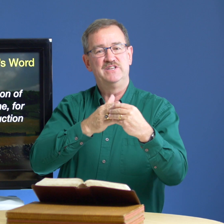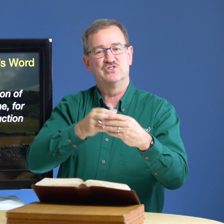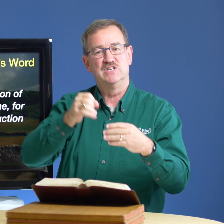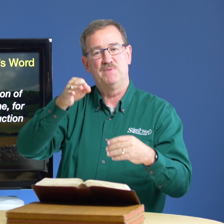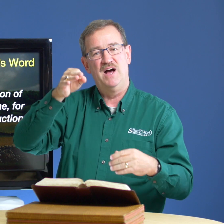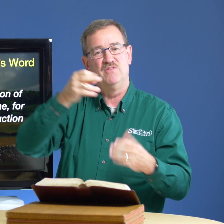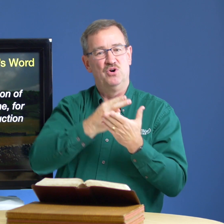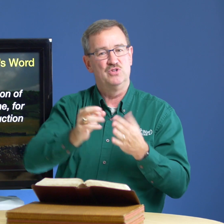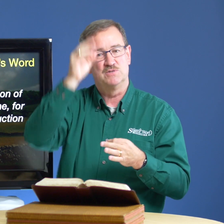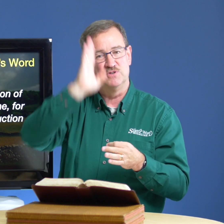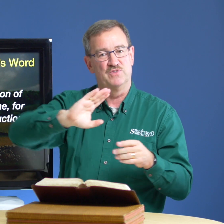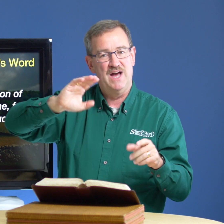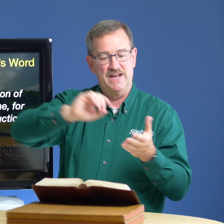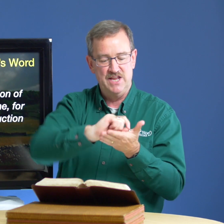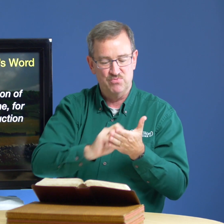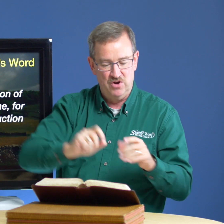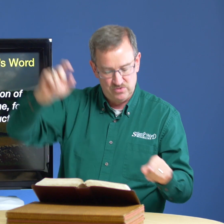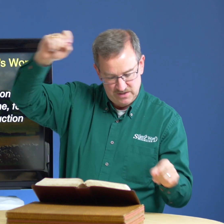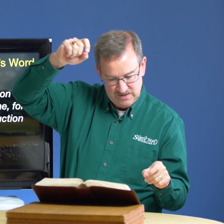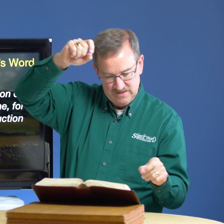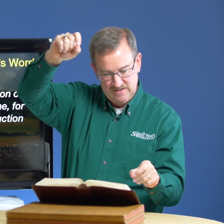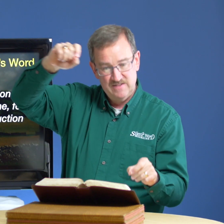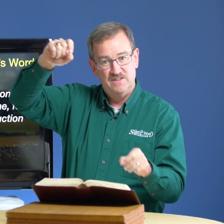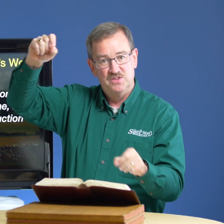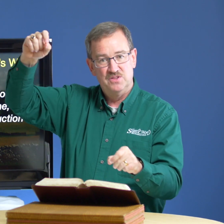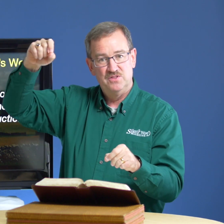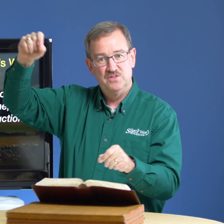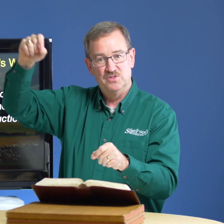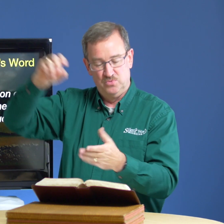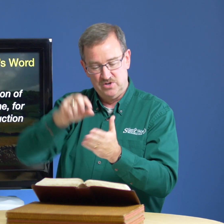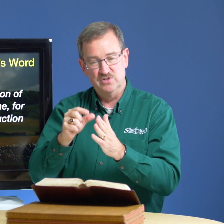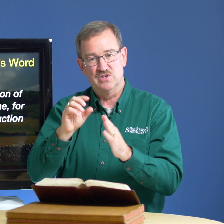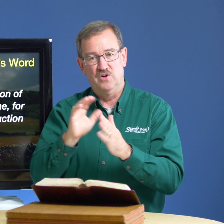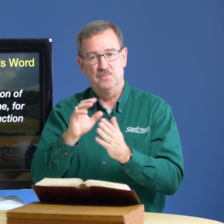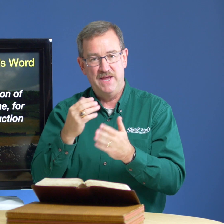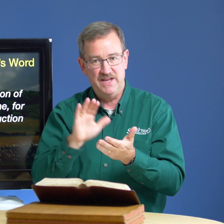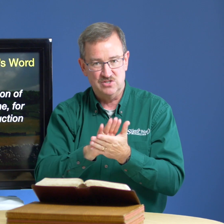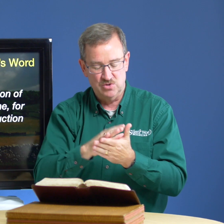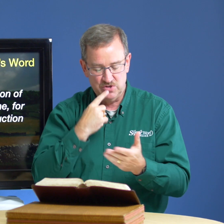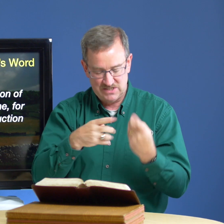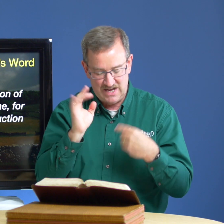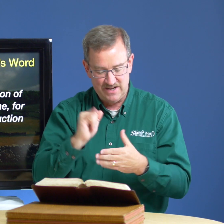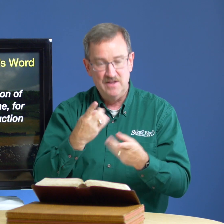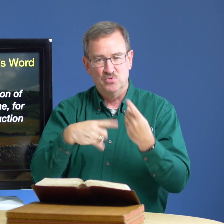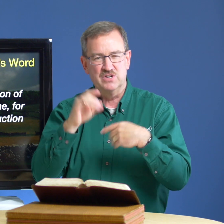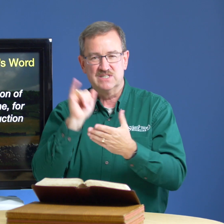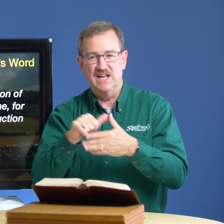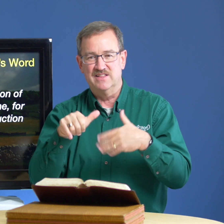leadership of the holy spirit of god and he wrote the words on the page so we're going to sign it we're going to sign it